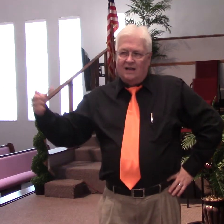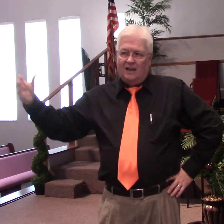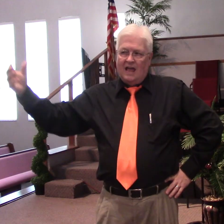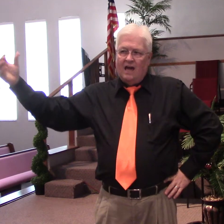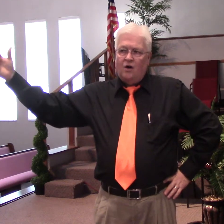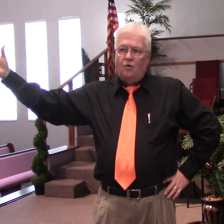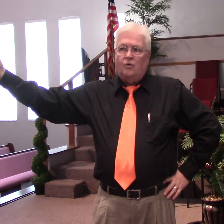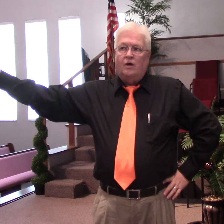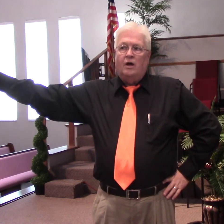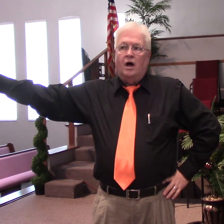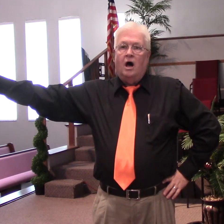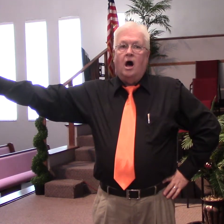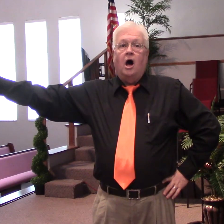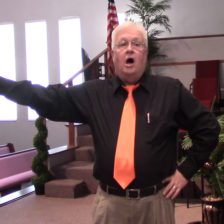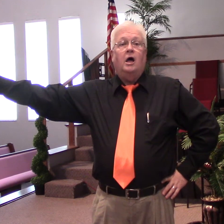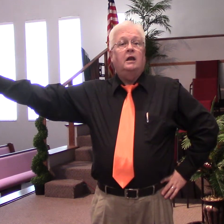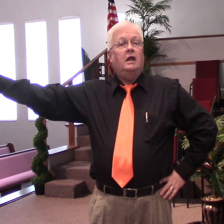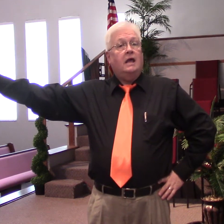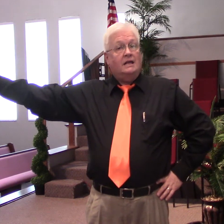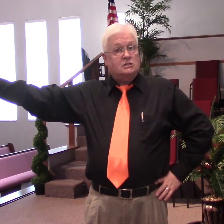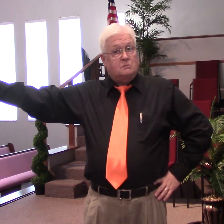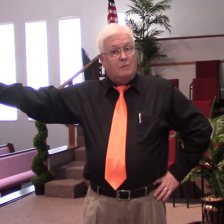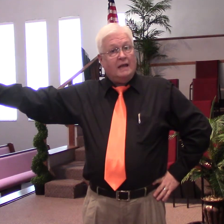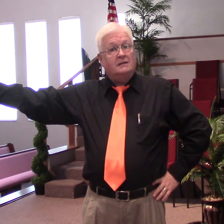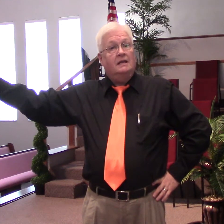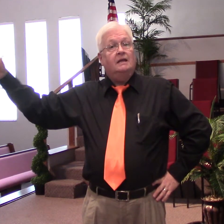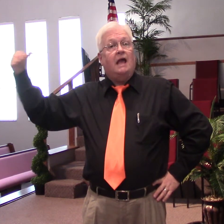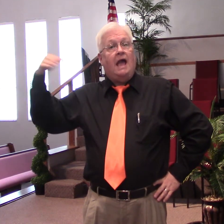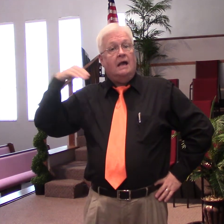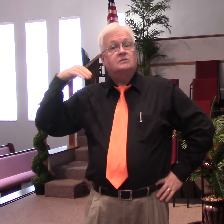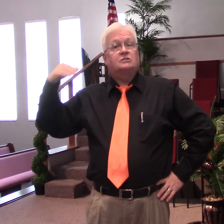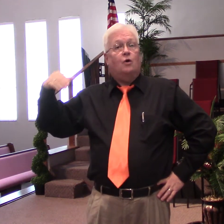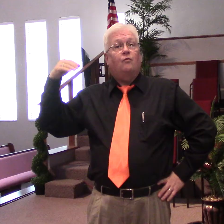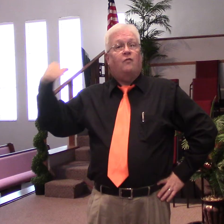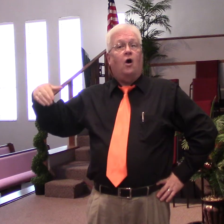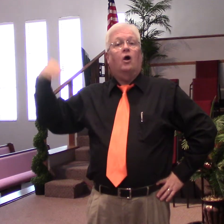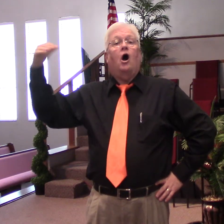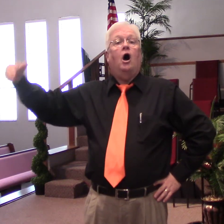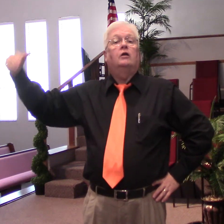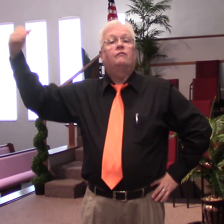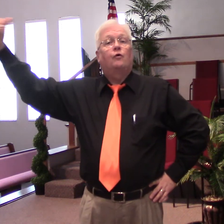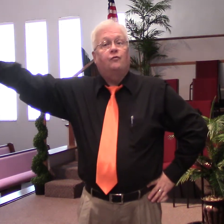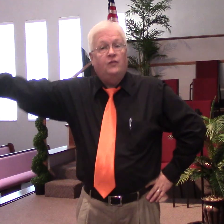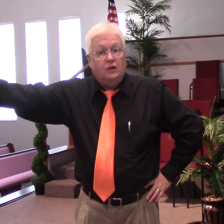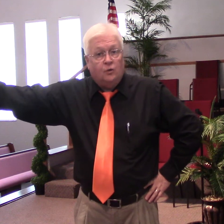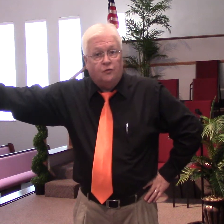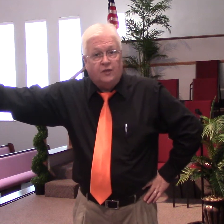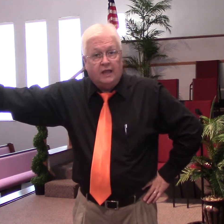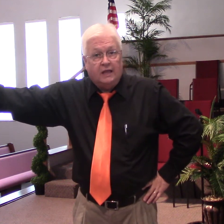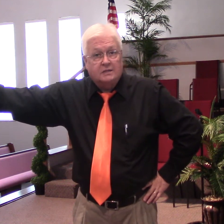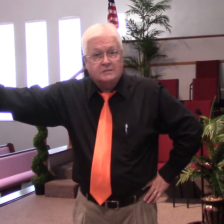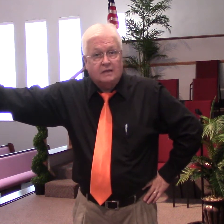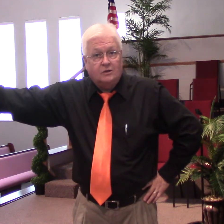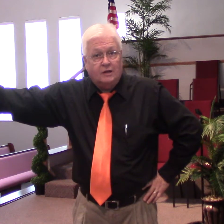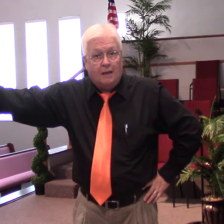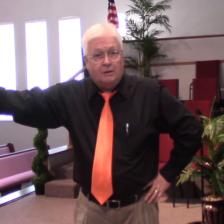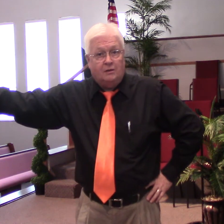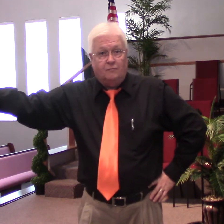allow unexpected and so far unfulfilled things that could happen in the